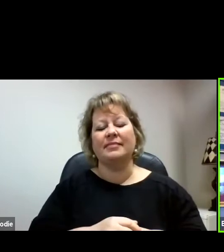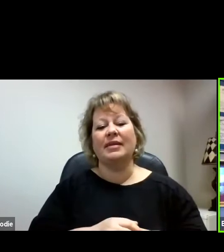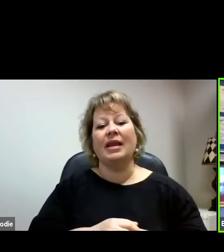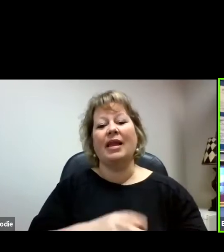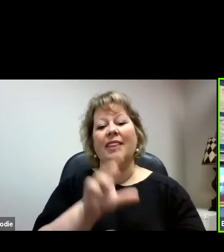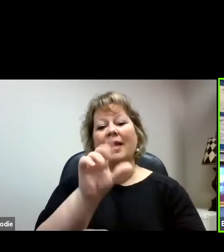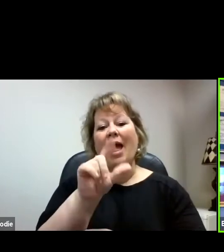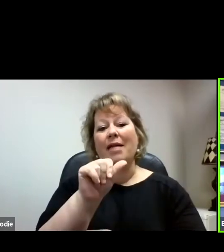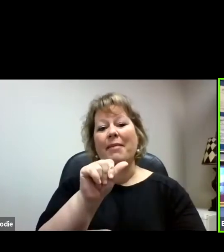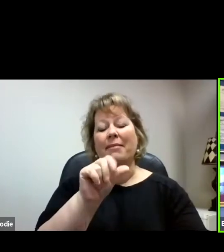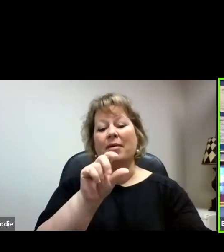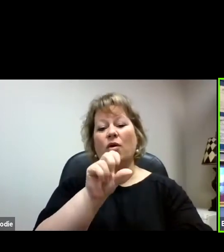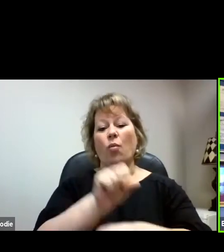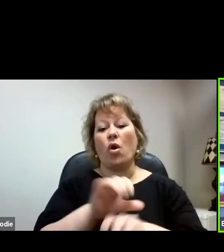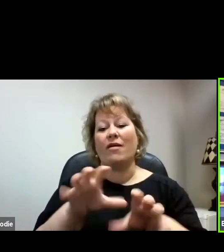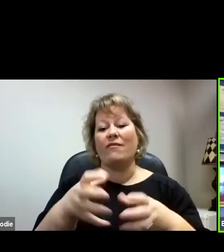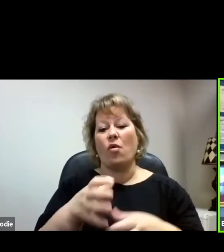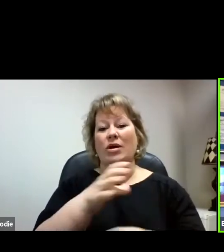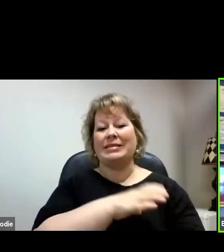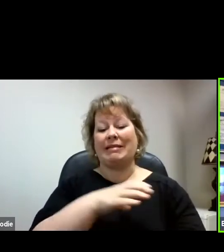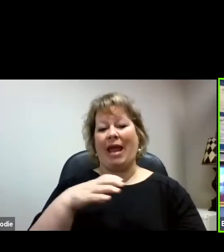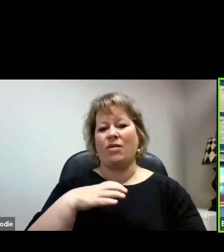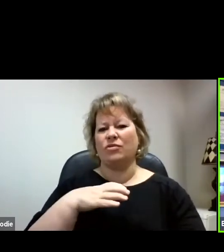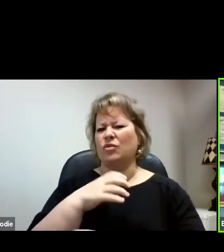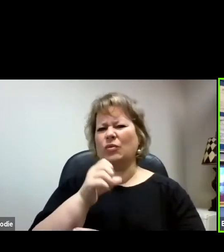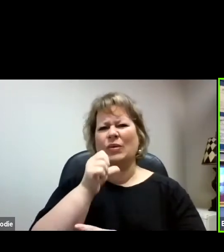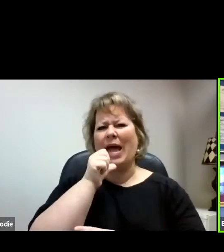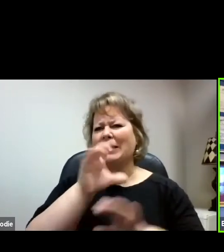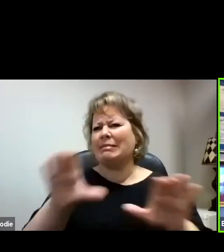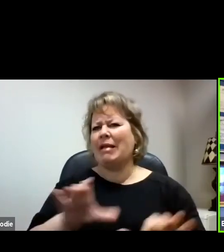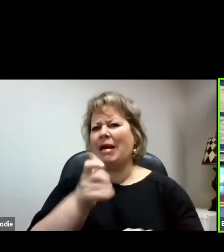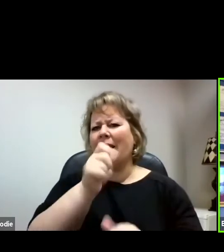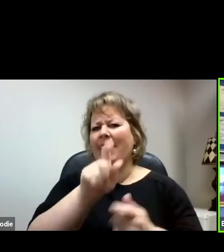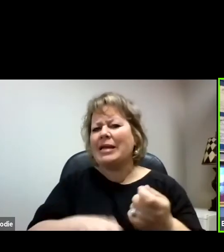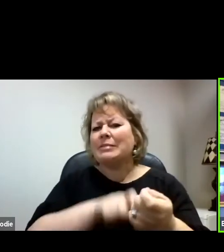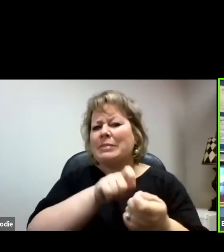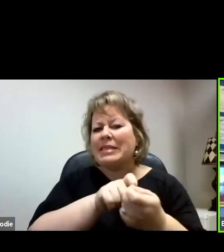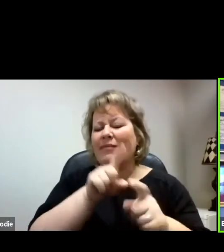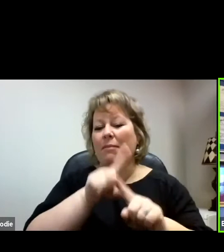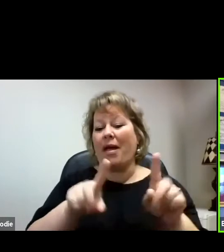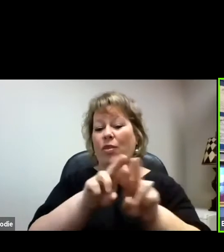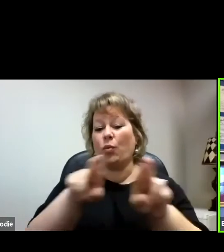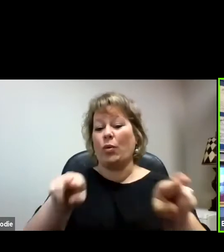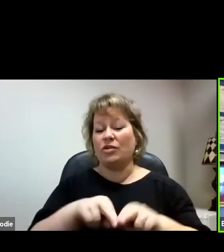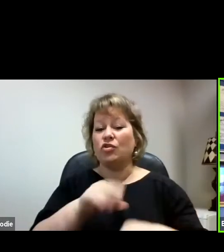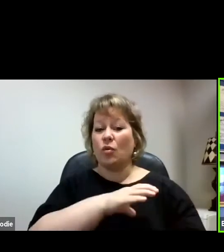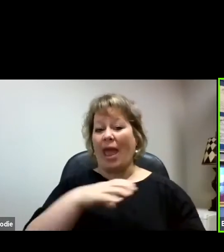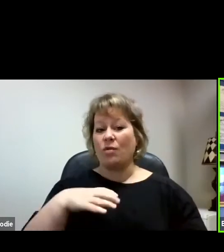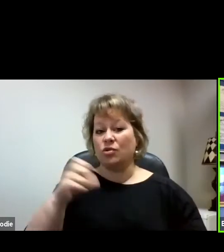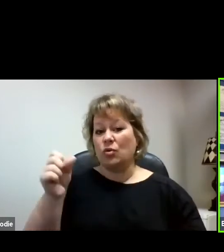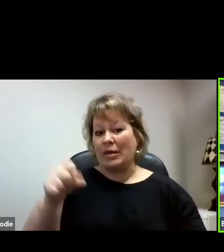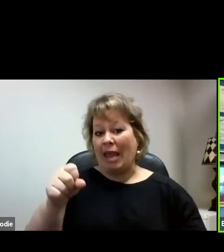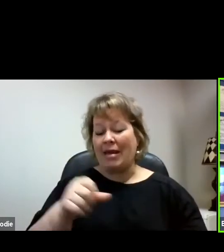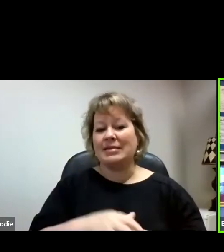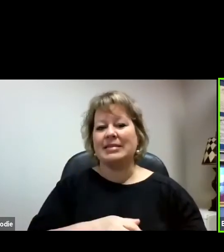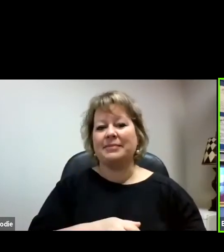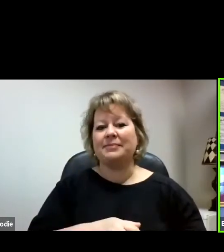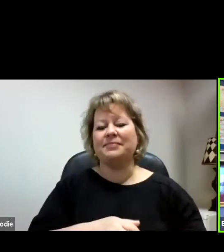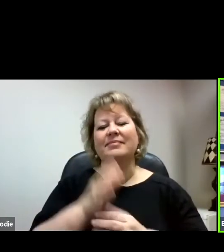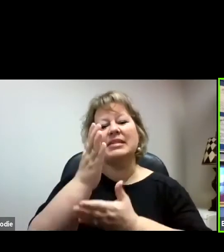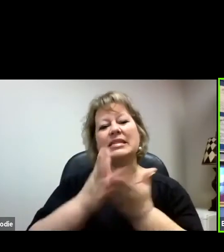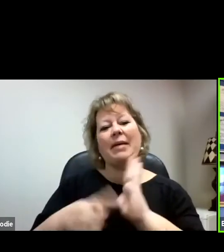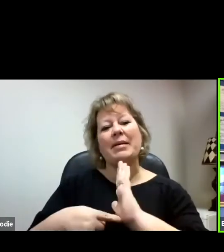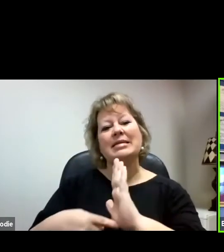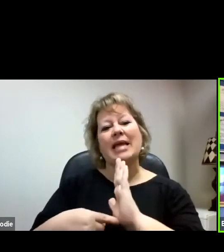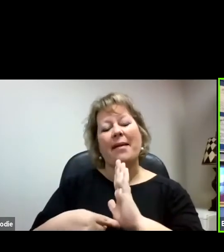Council probably hasn't done anything specifically, but the regional councils certainly have. And some examples